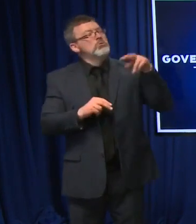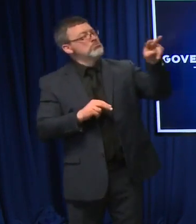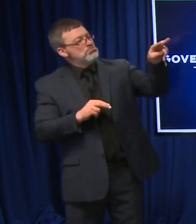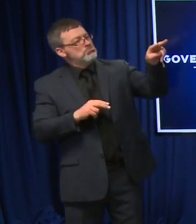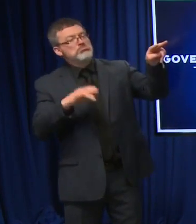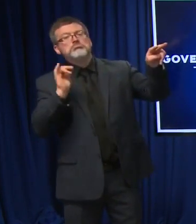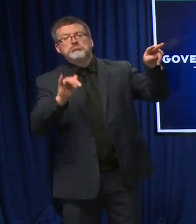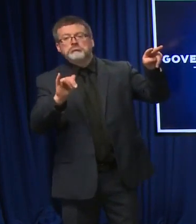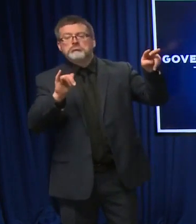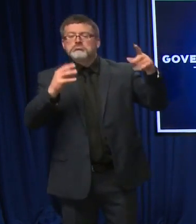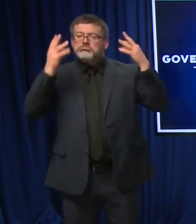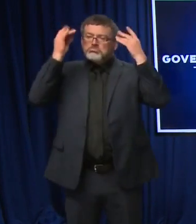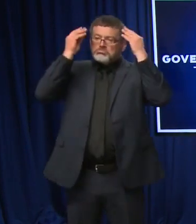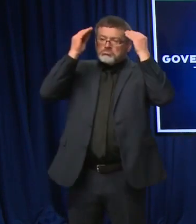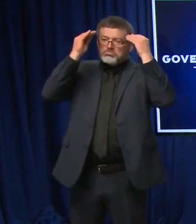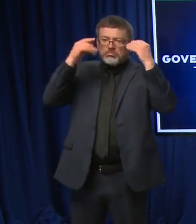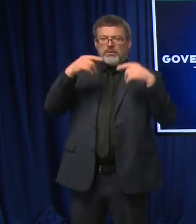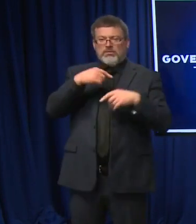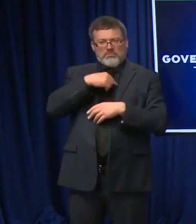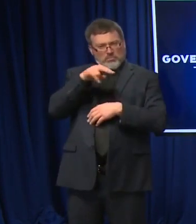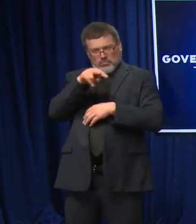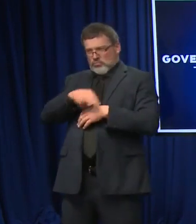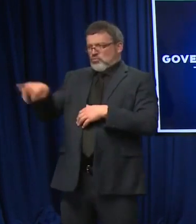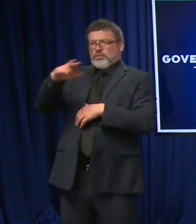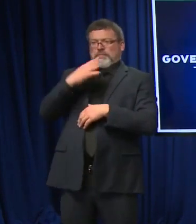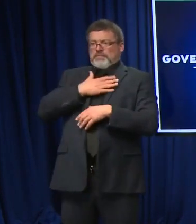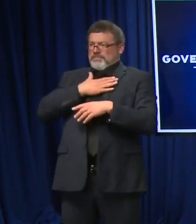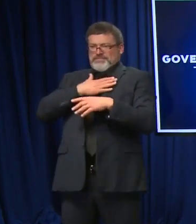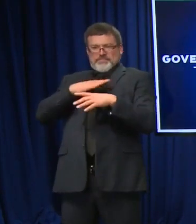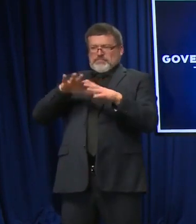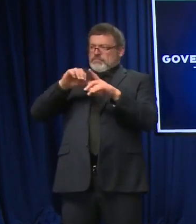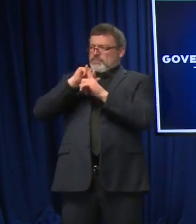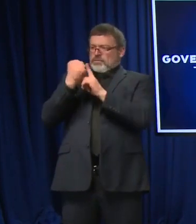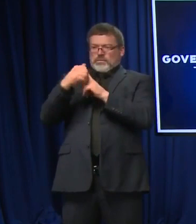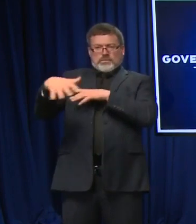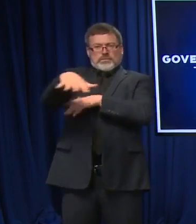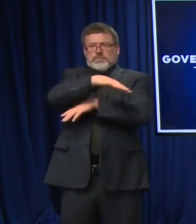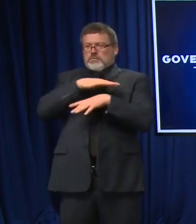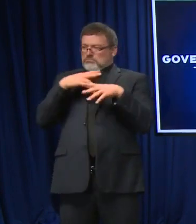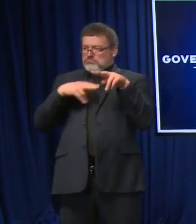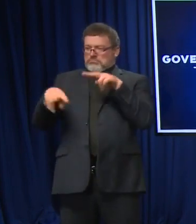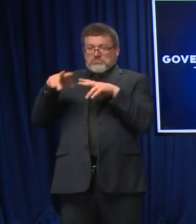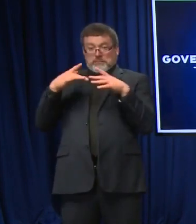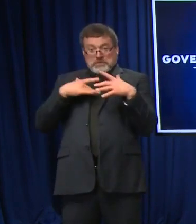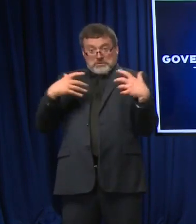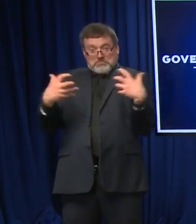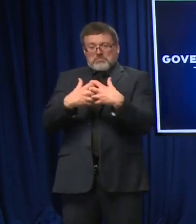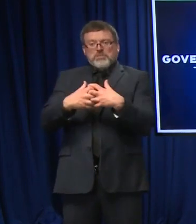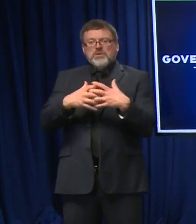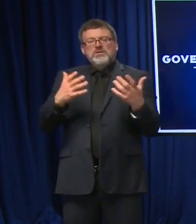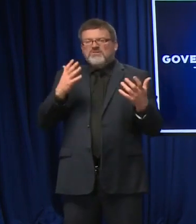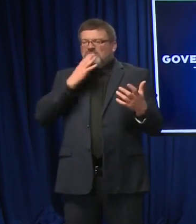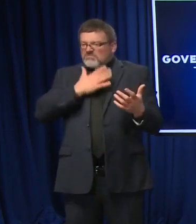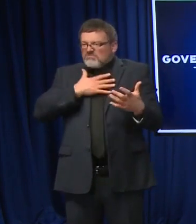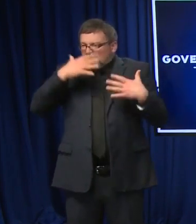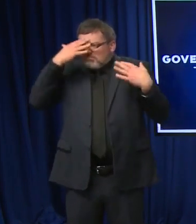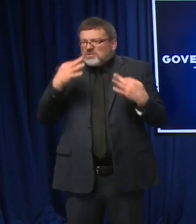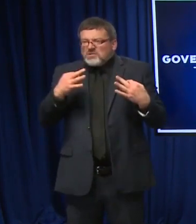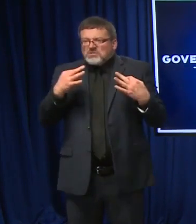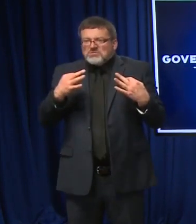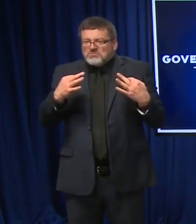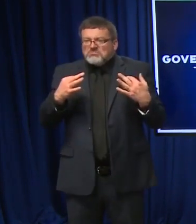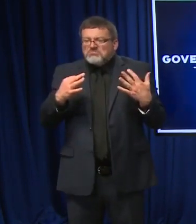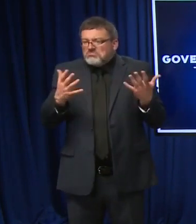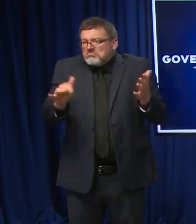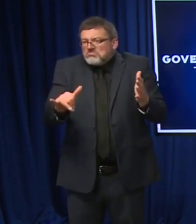on what we're seeing out there. So, I mean, that's really it. There are lots of venues that individuals and especially myself that